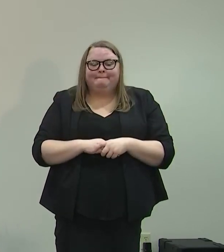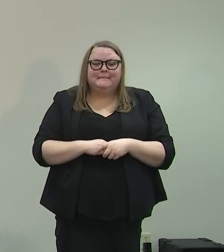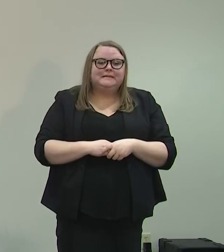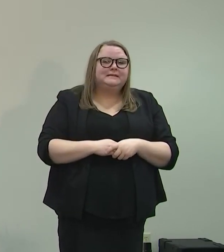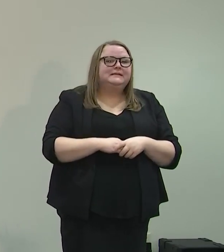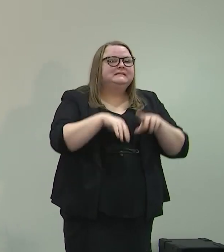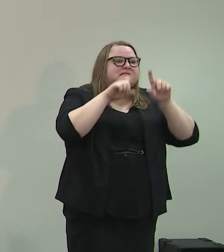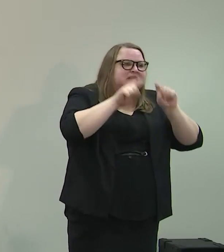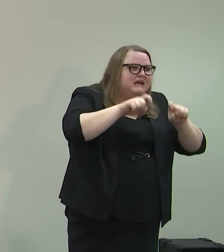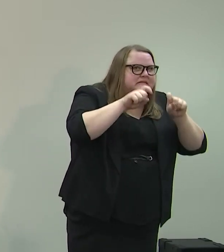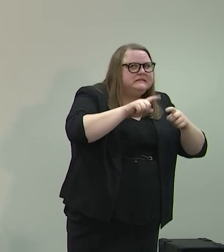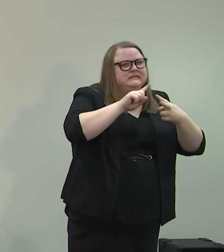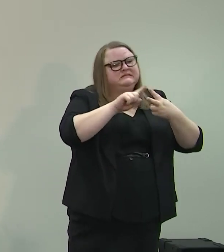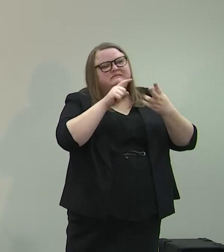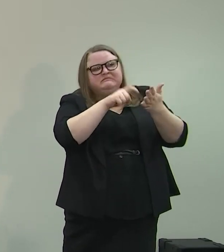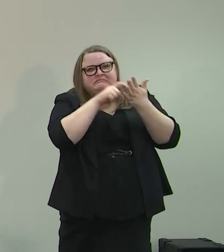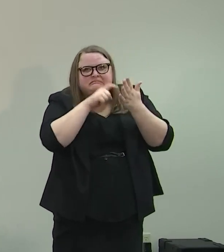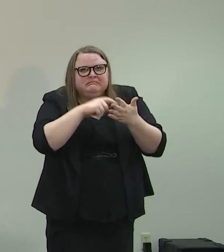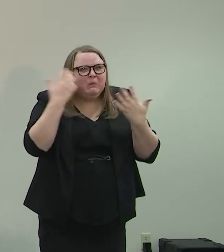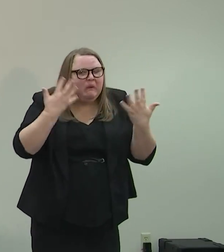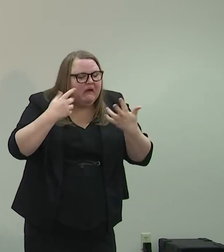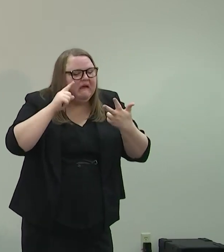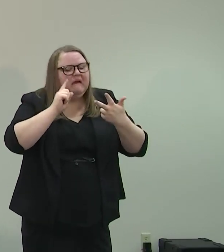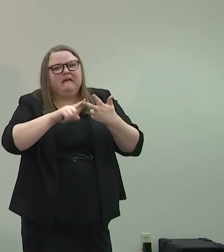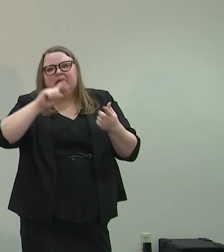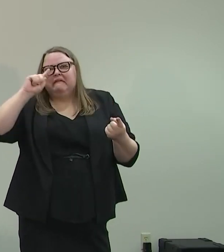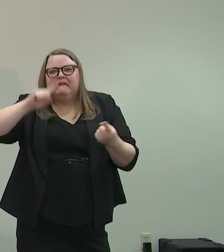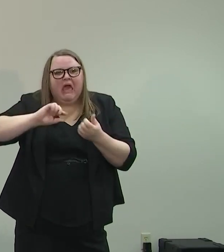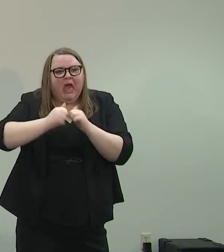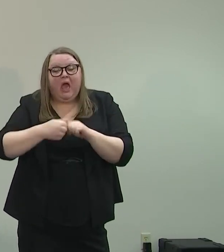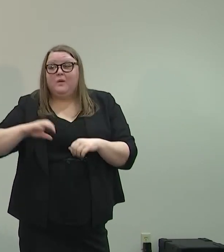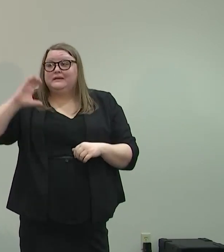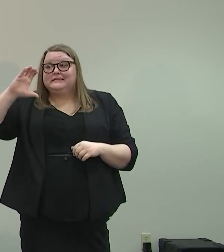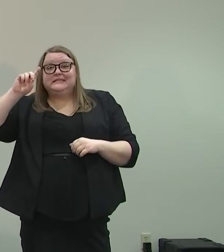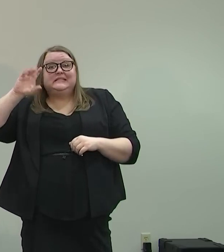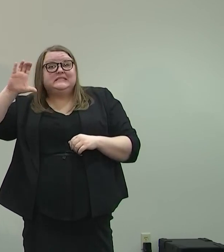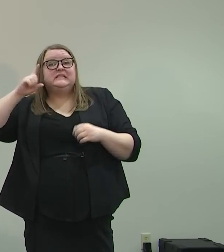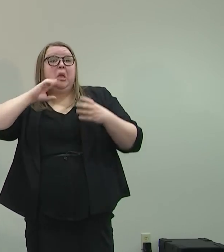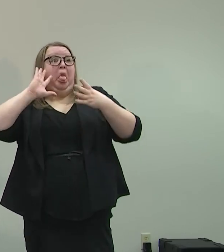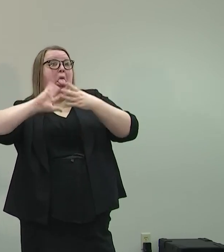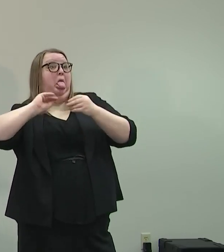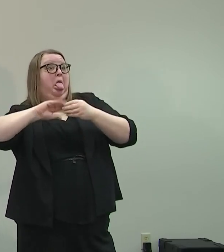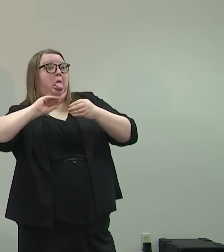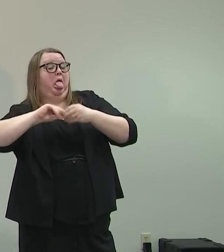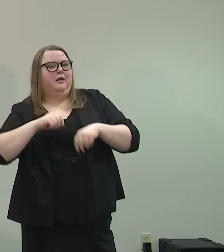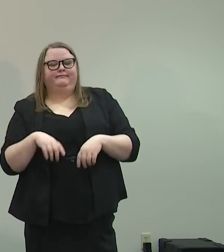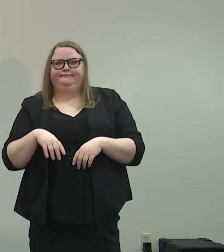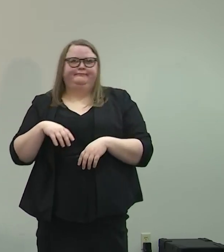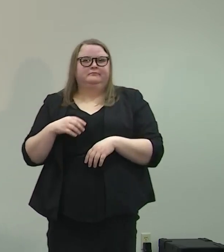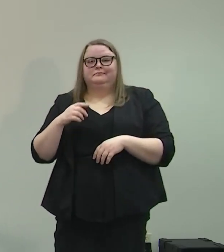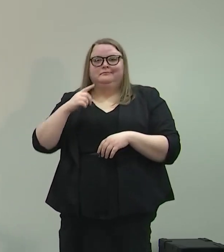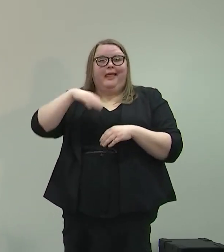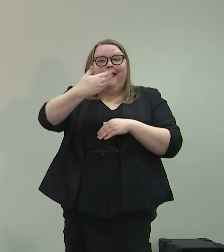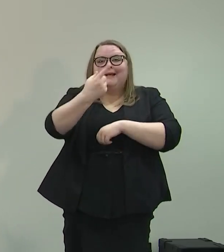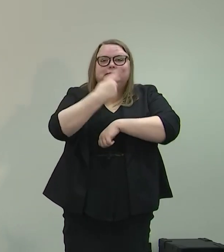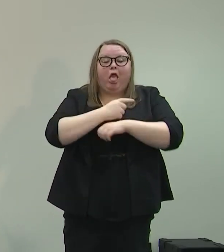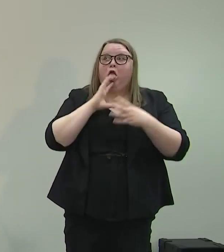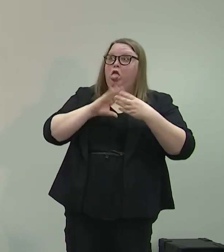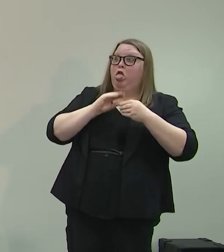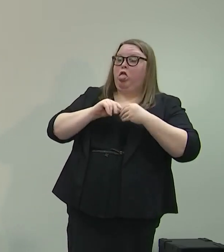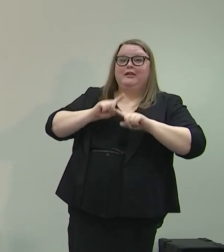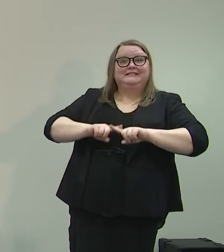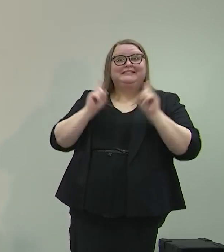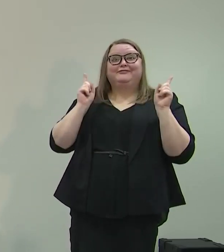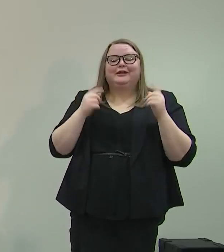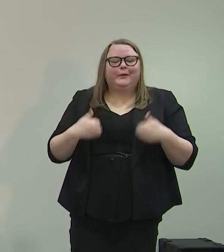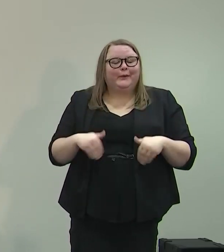Testing, criteria, mitigation. The CDC says one thing, then they say something else. It's frustrating a lot